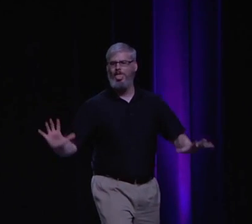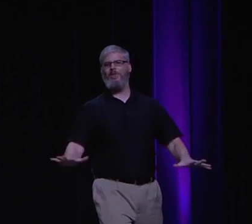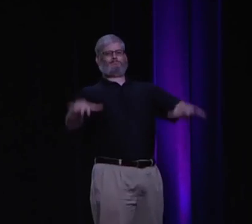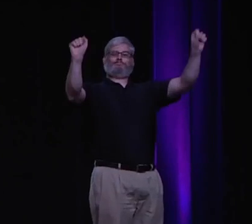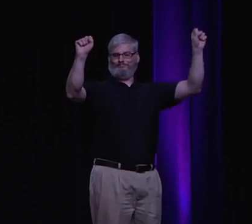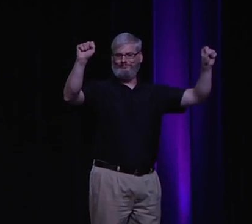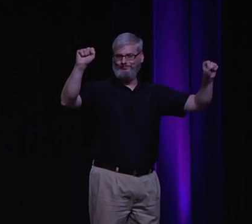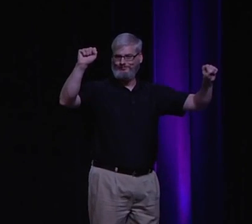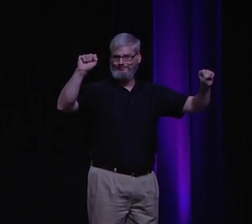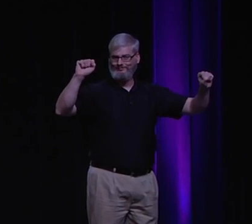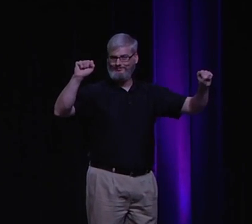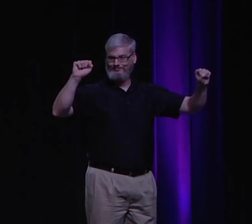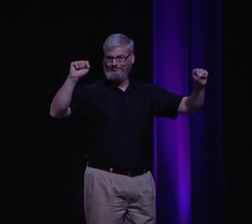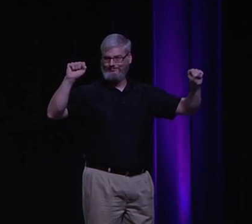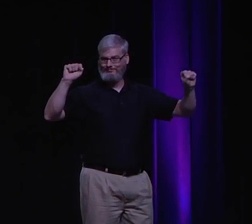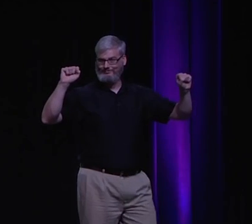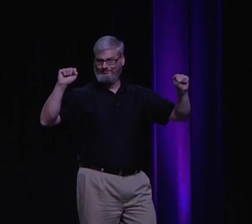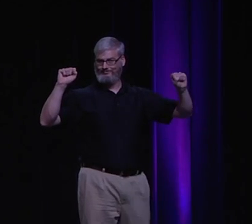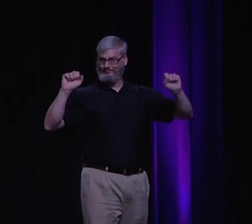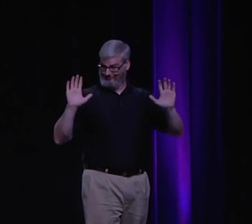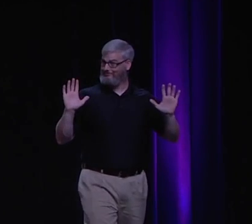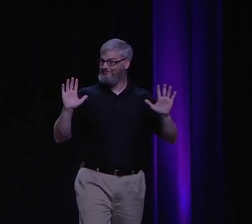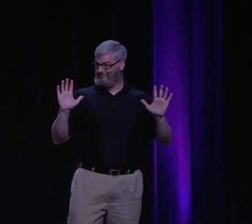and different things like that, but they took over power.